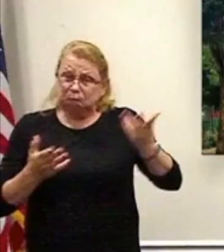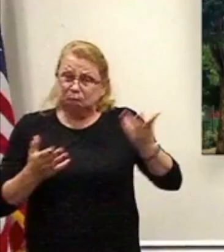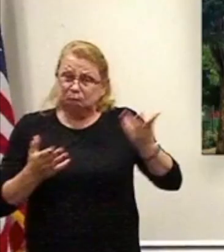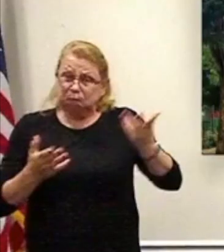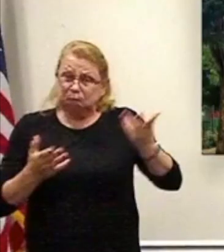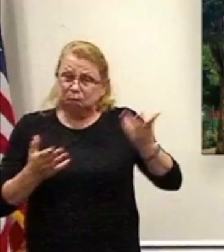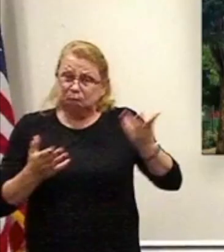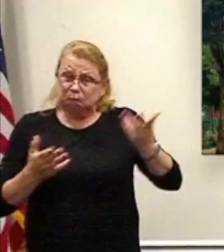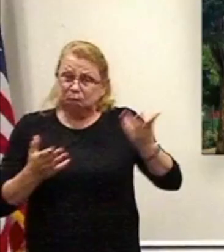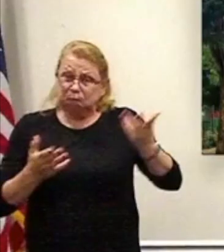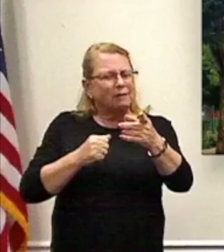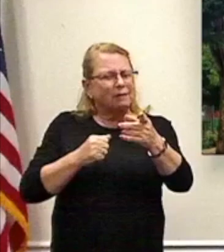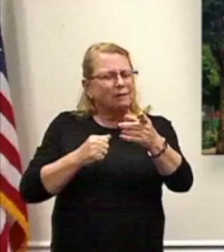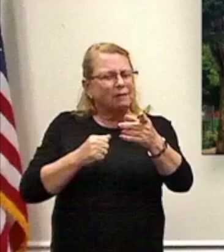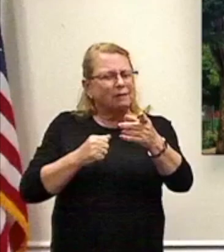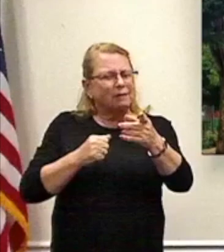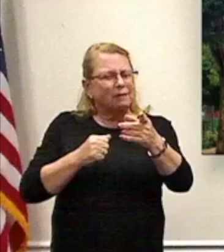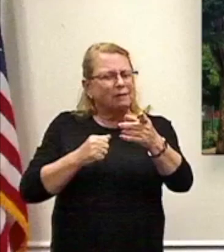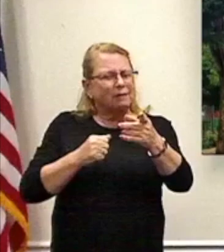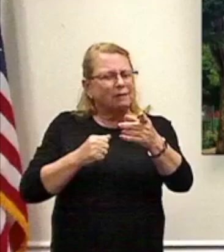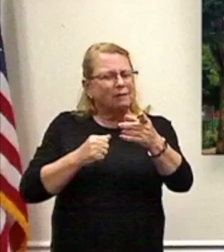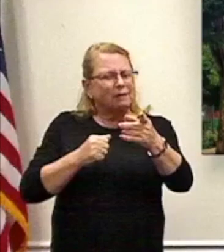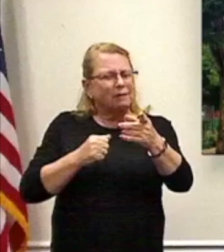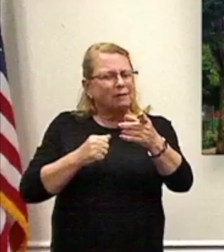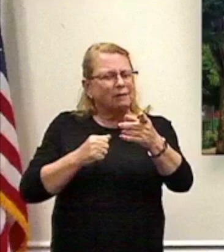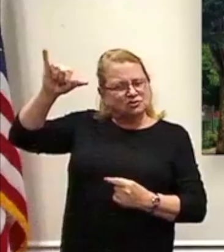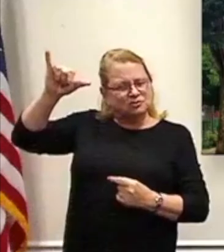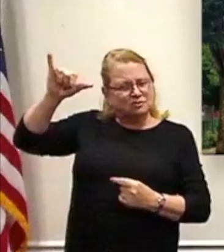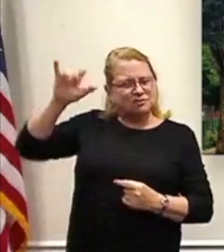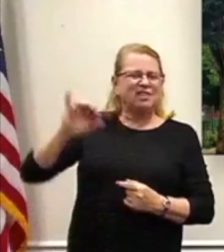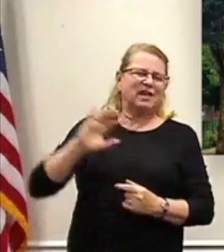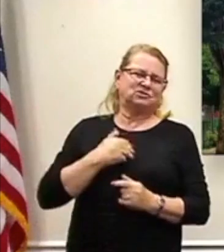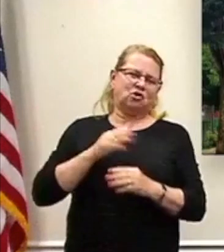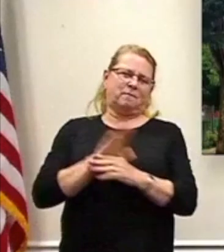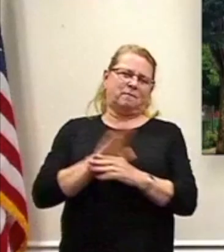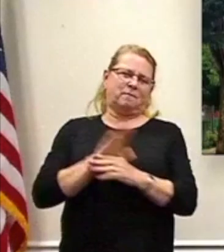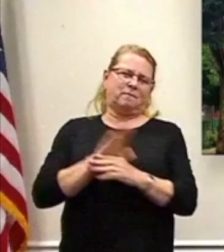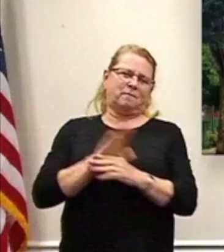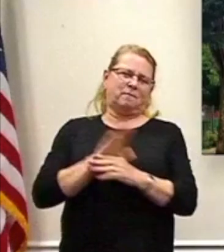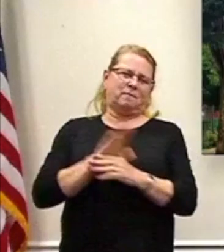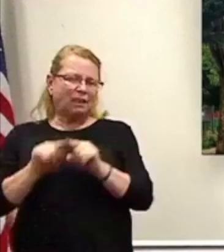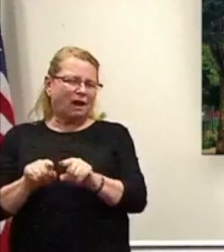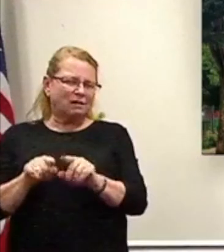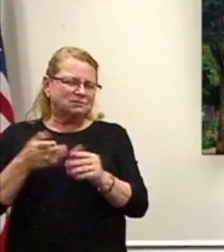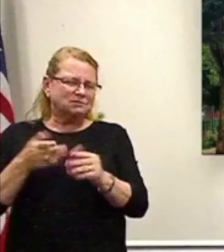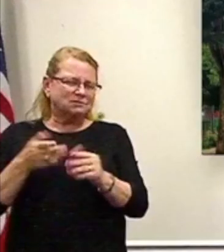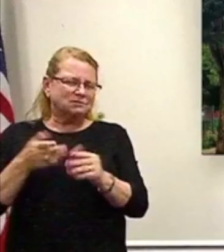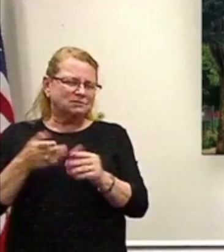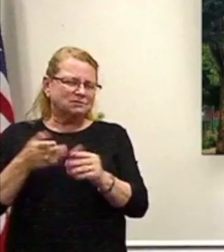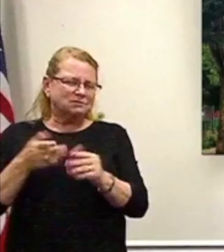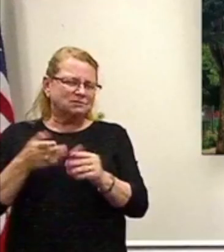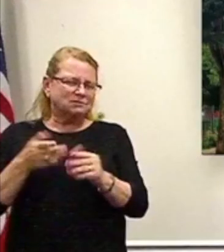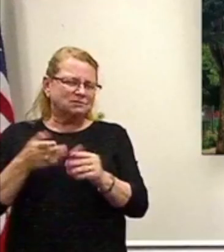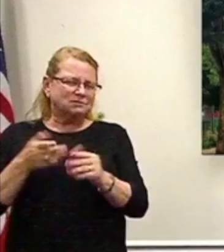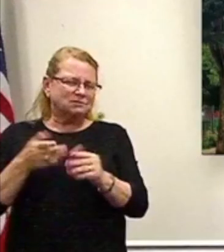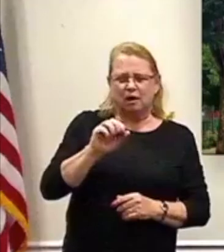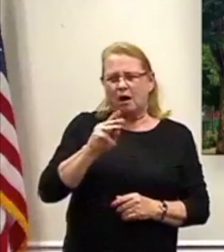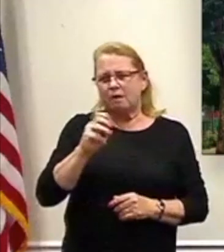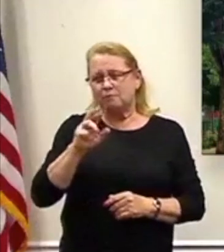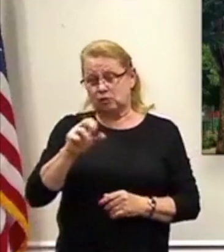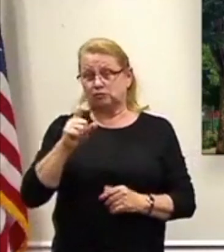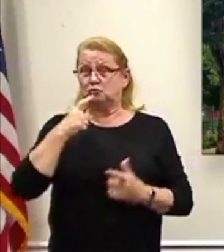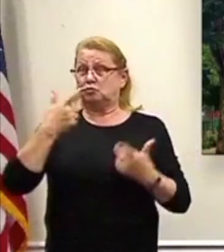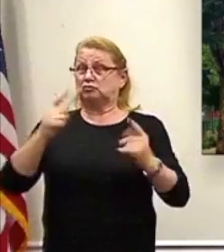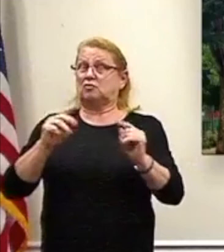visit ThinkDuchess. ThinkDuchess is our business alliance through the Chamber of Commerce and others. We try to connect people with job opportunities.